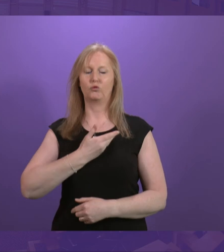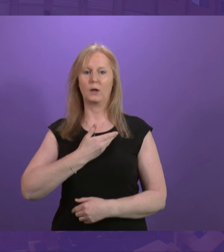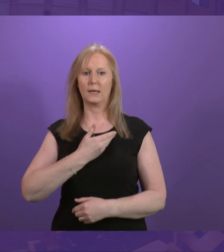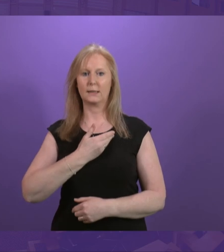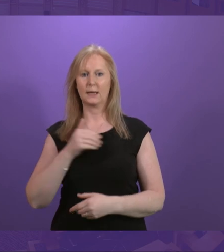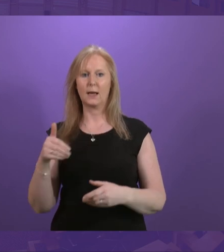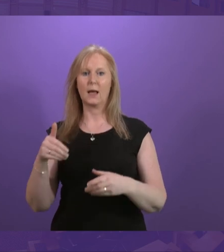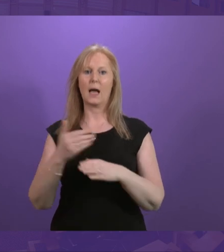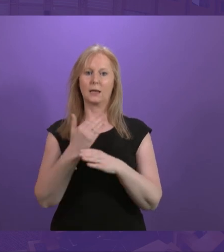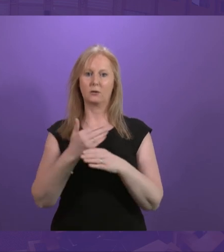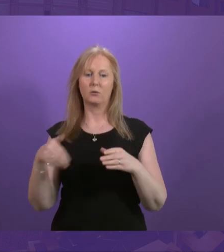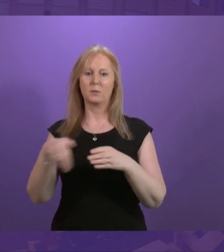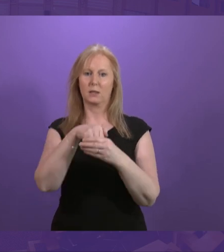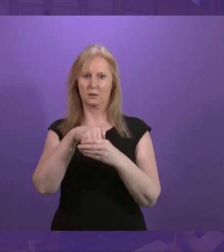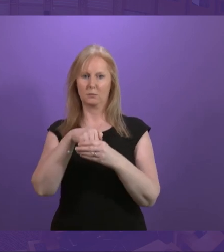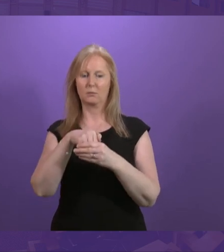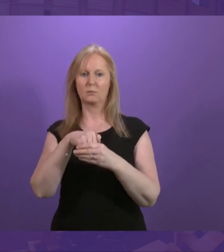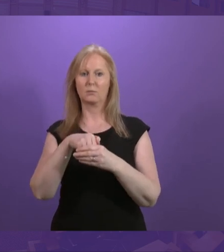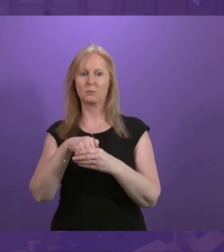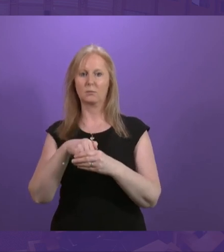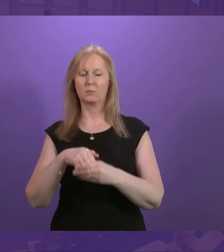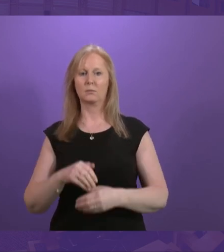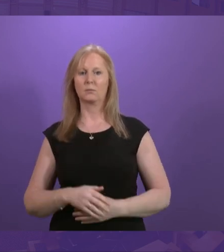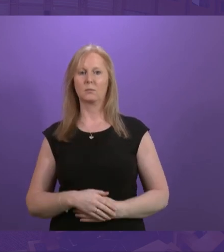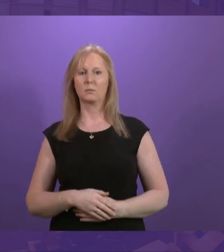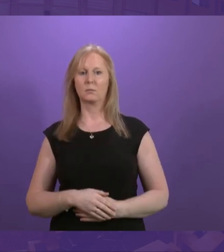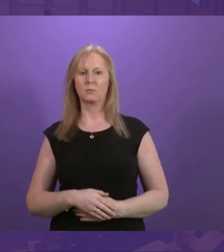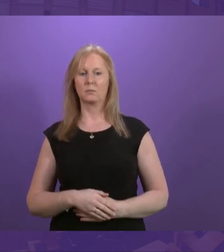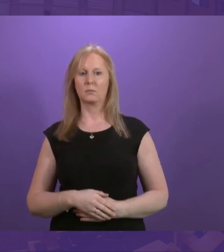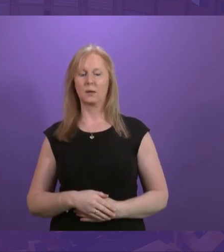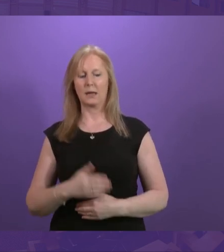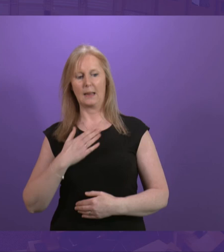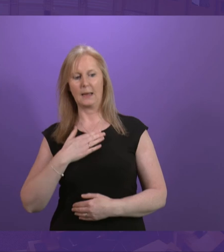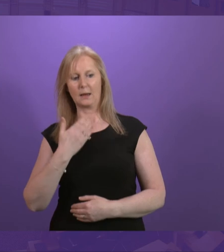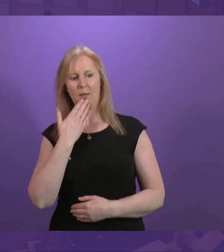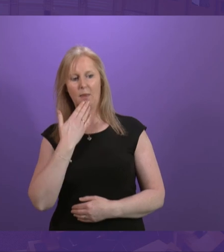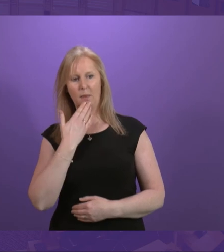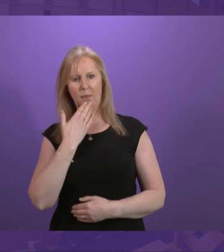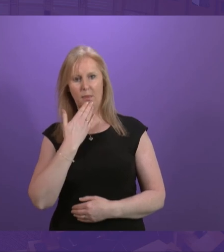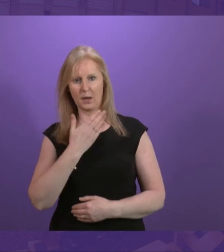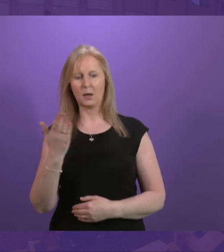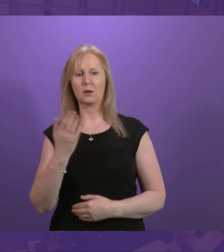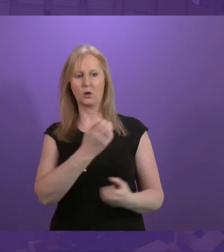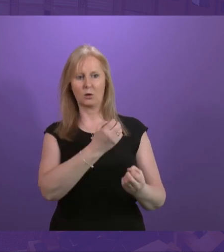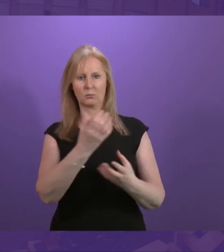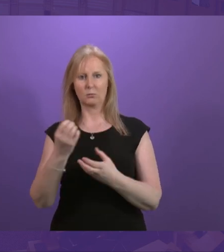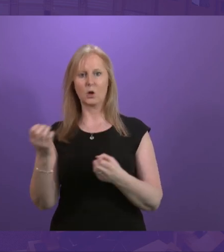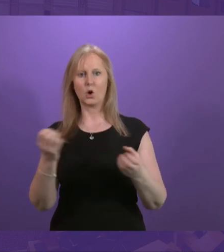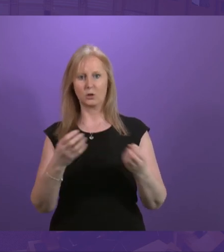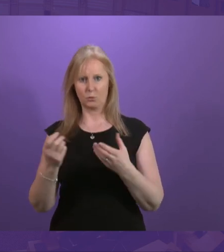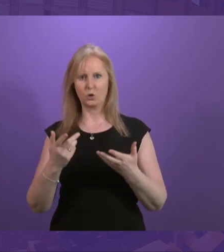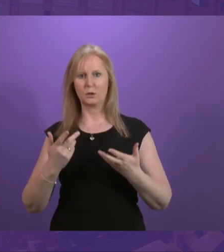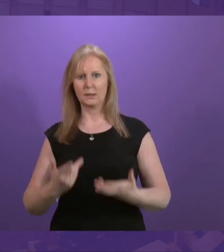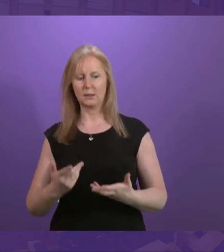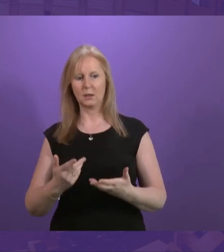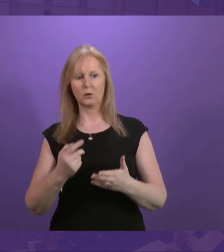participation just before I close President and Officer I'd like to thank all of the really valuable contributions we've had from across the chamber